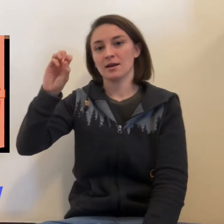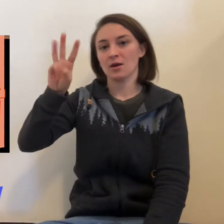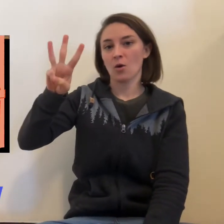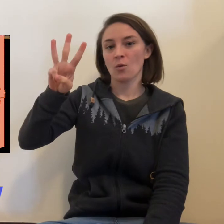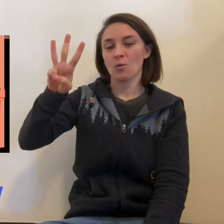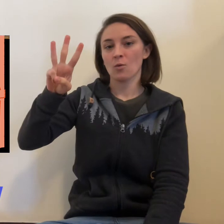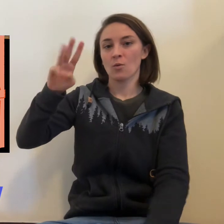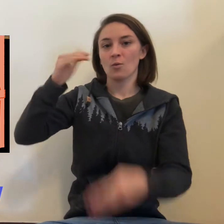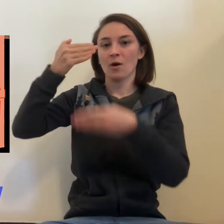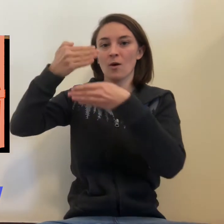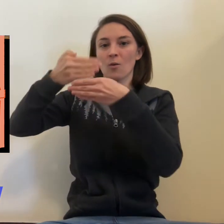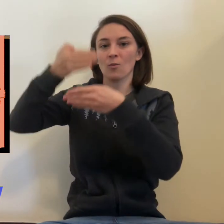Window.